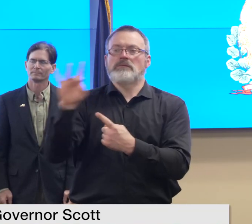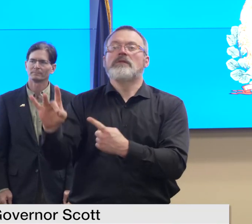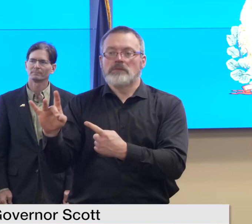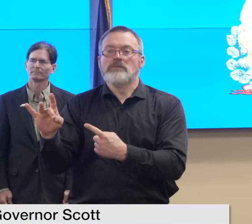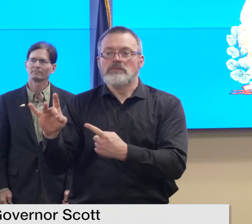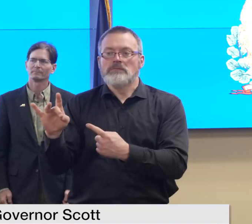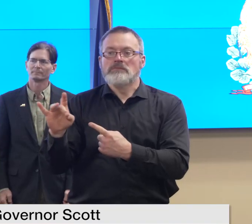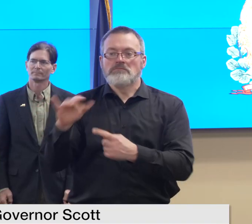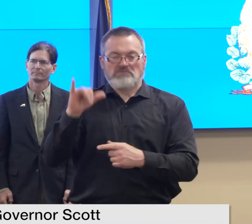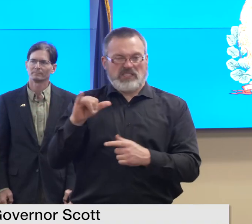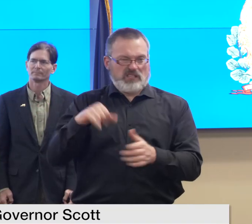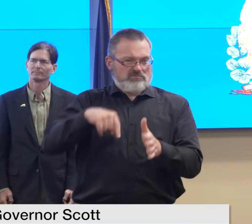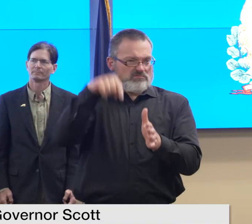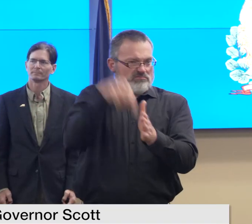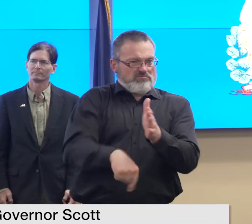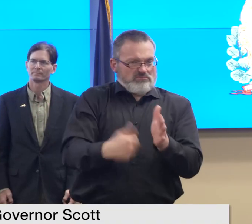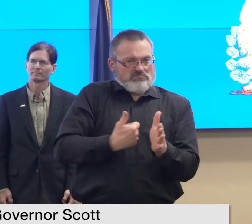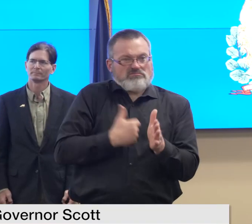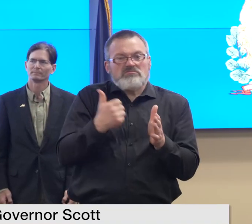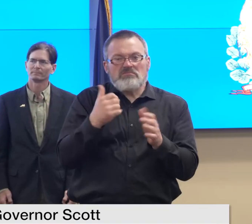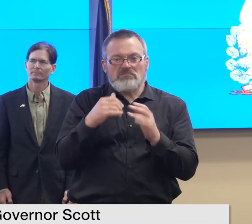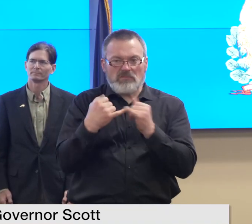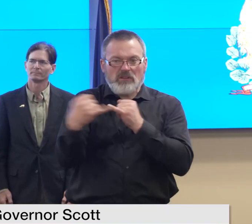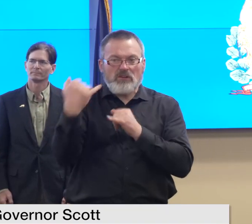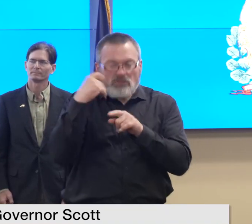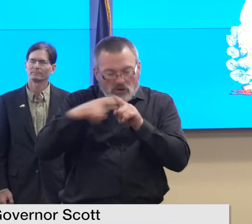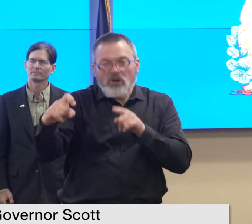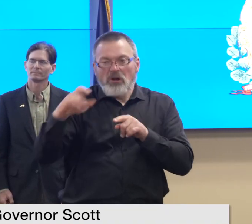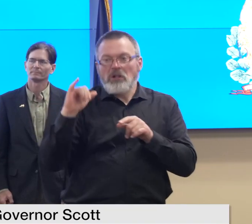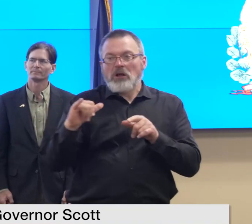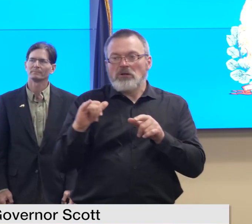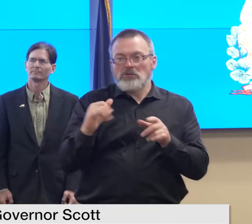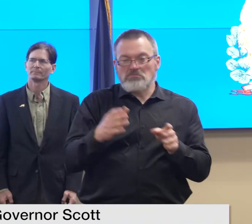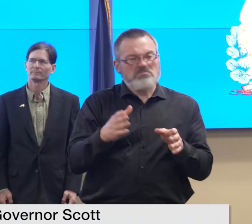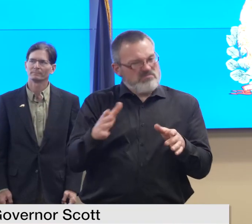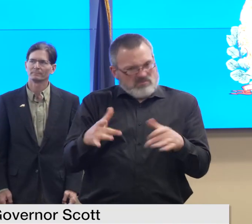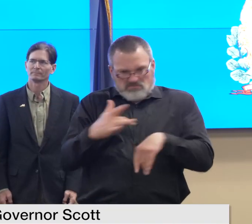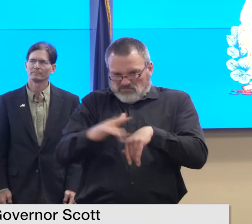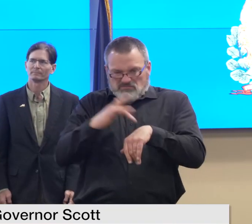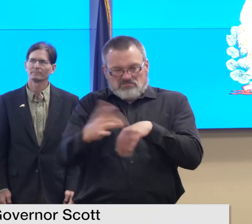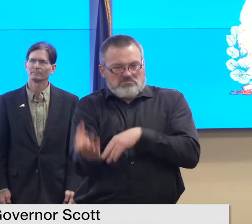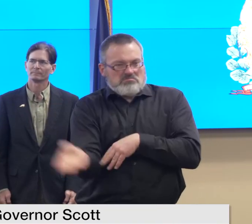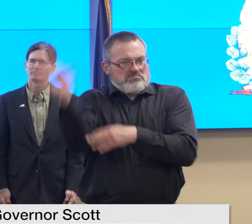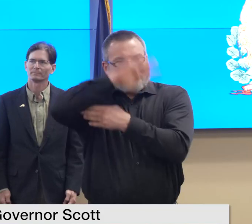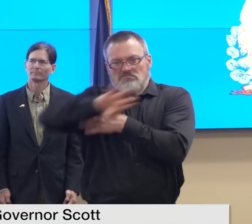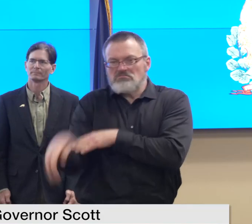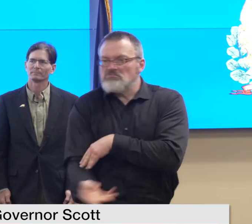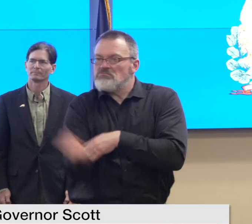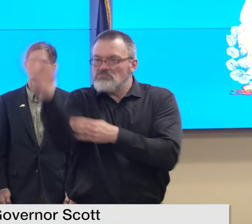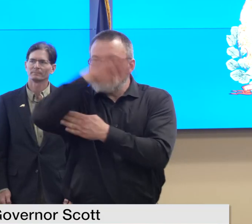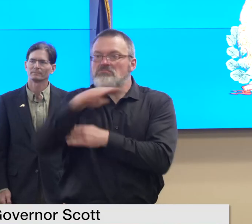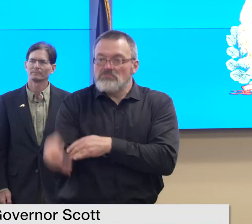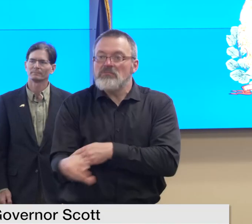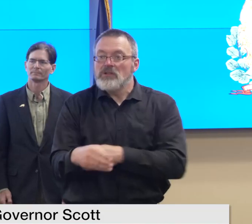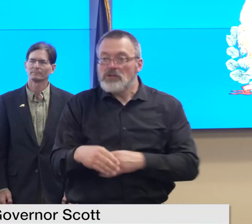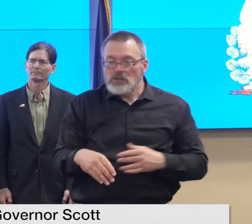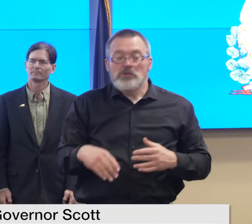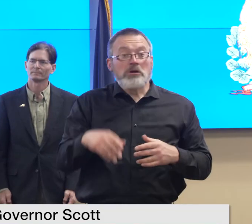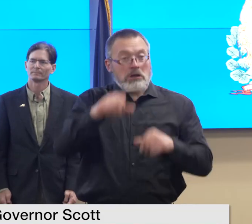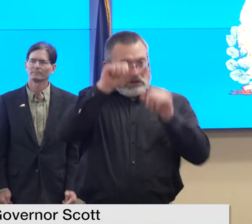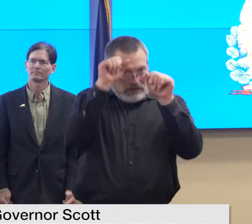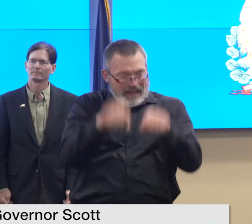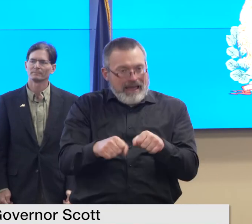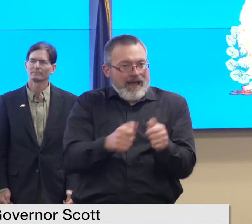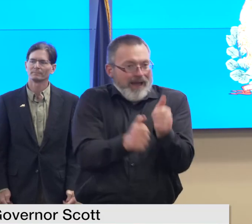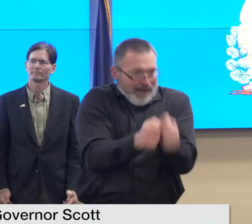and crisis lifeline is available 24 7 you can call or text 988 for